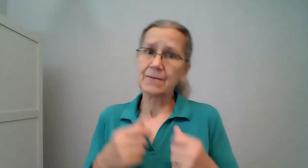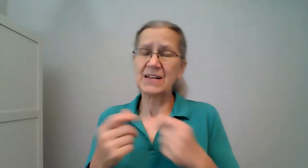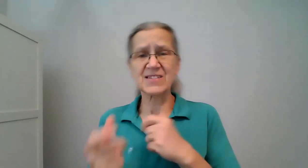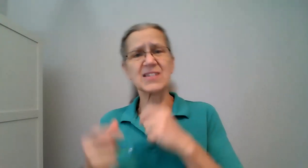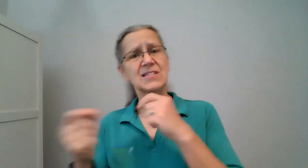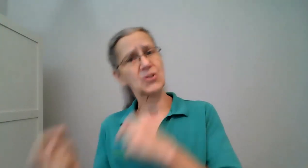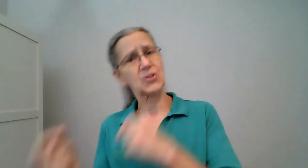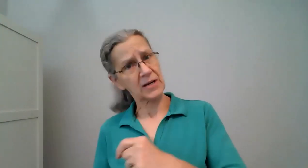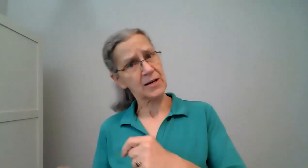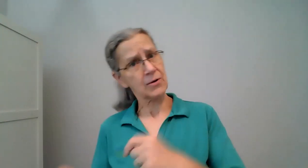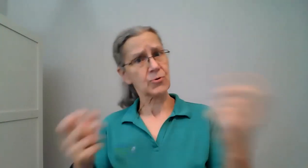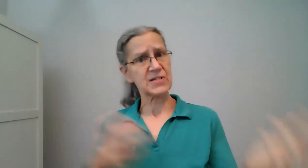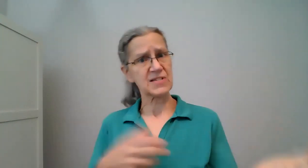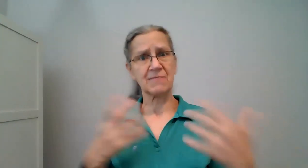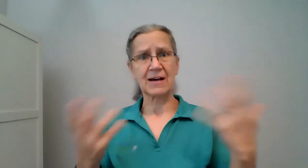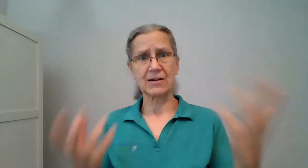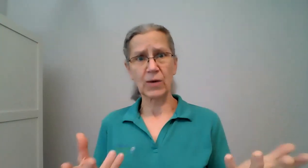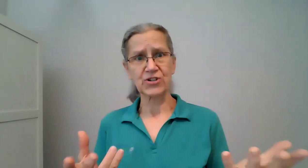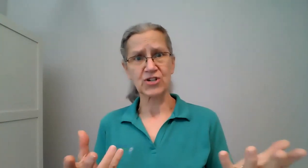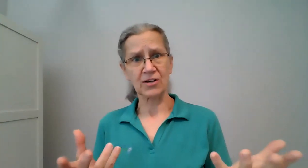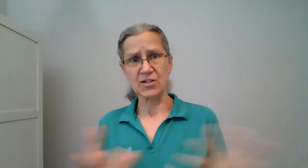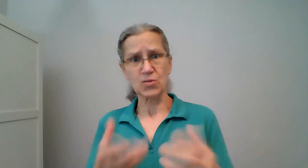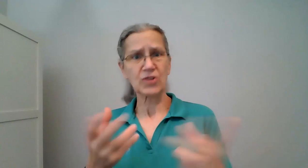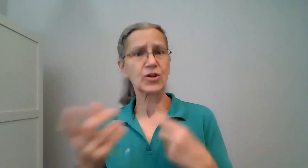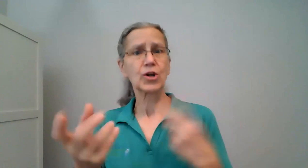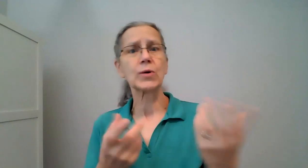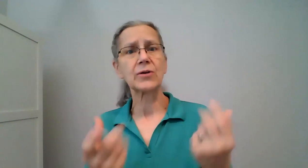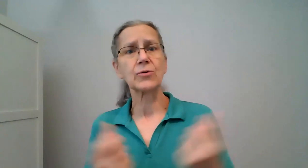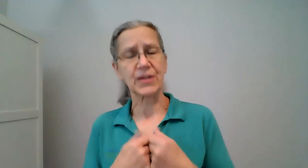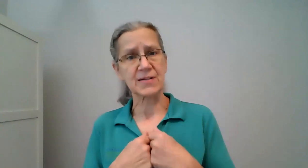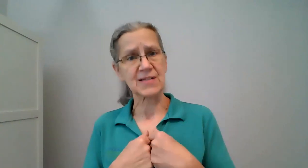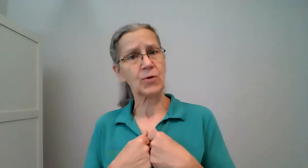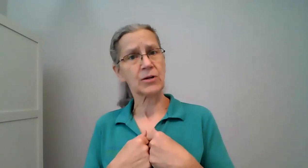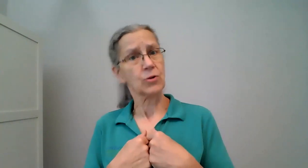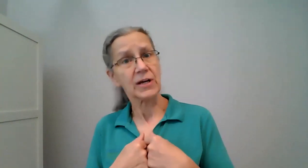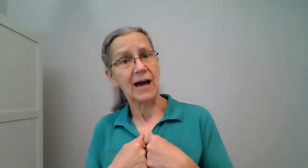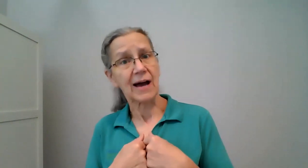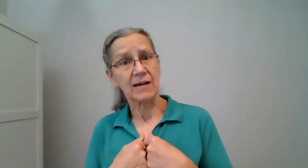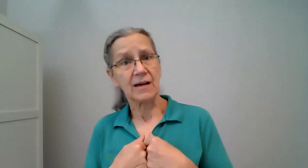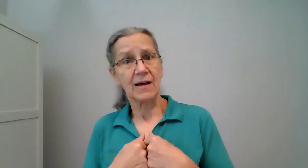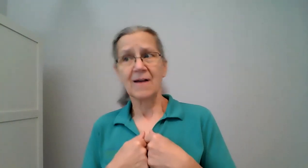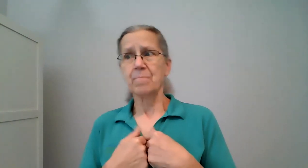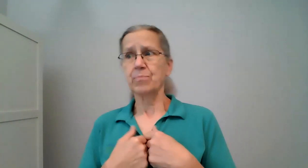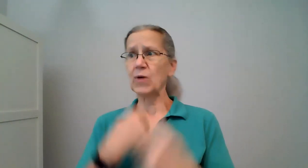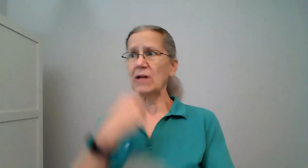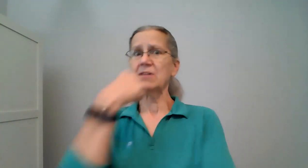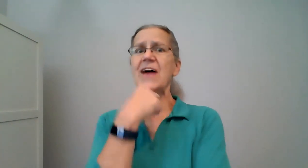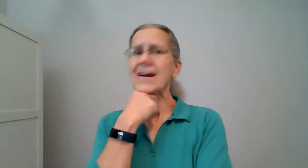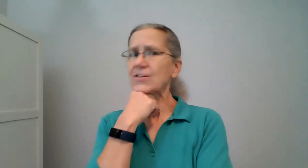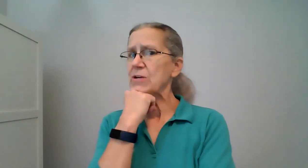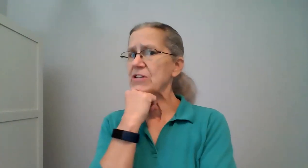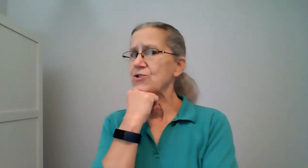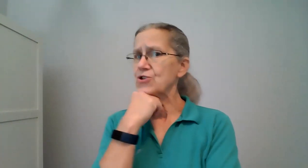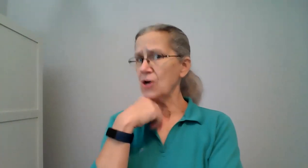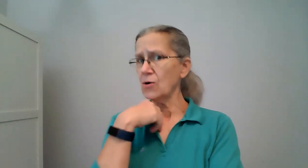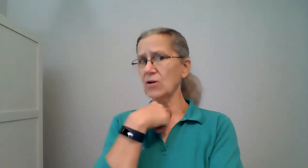is it a screening or is it evaluation because what are the critical things i want to look at well in fact we don't